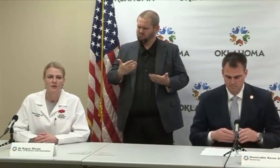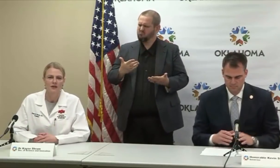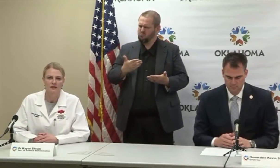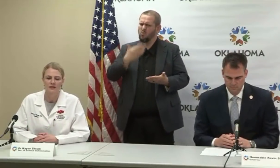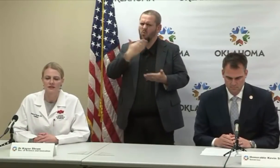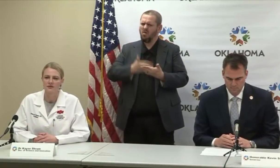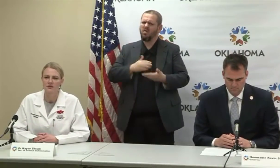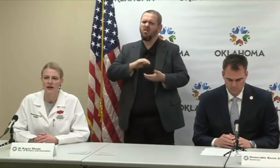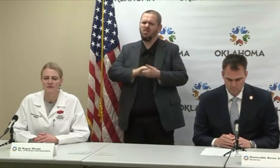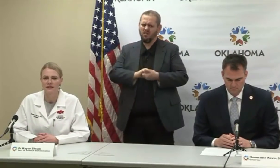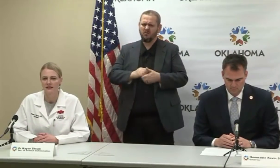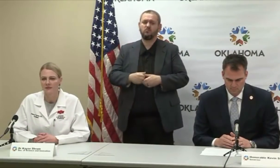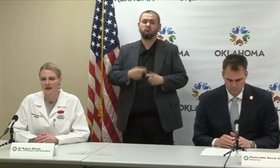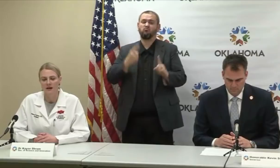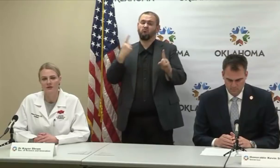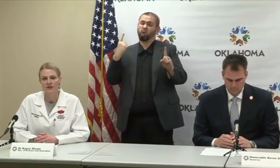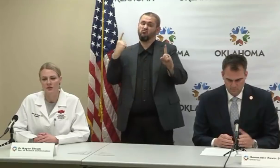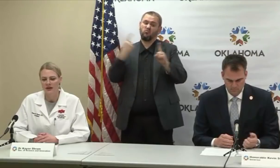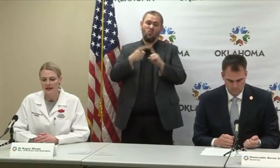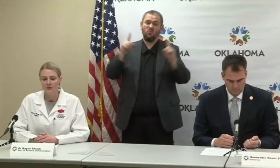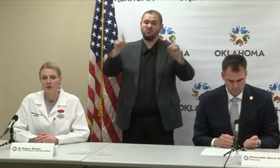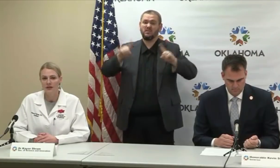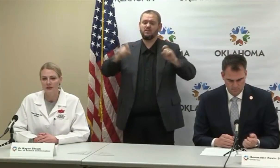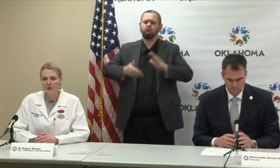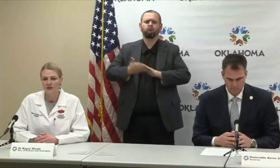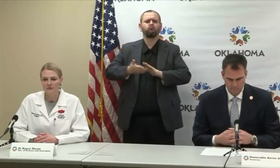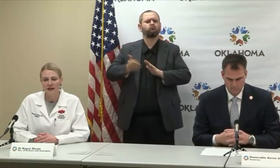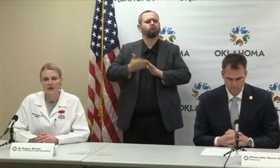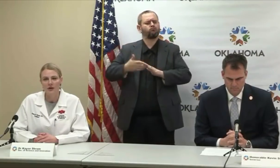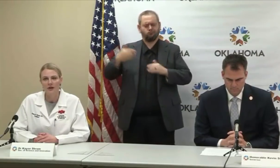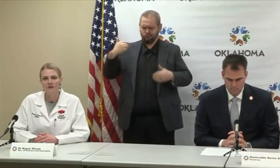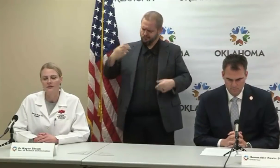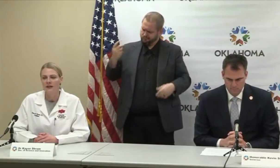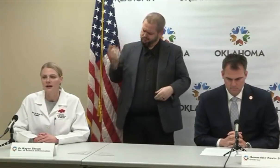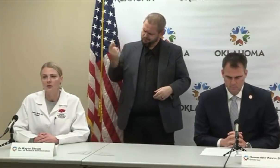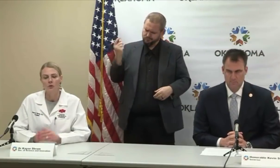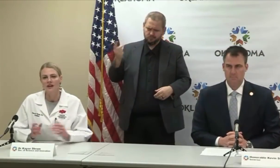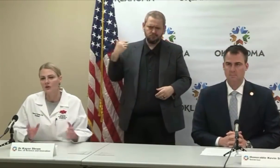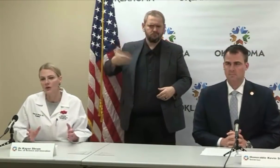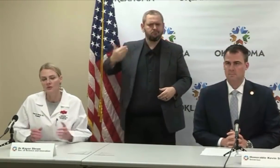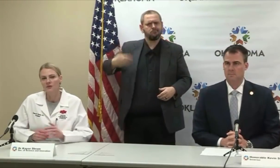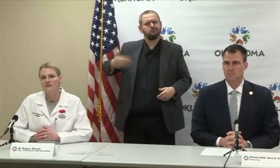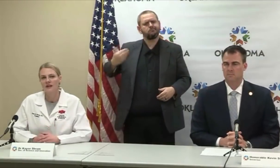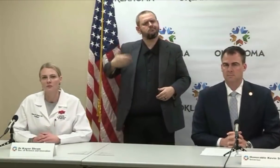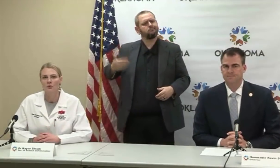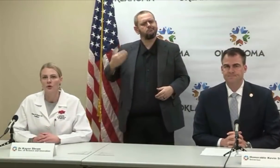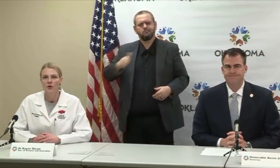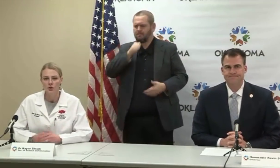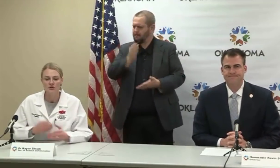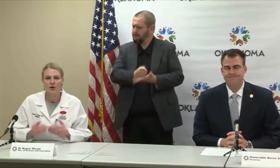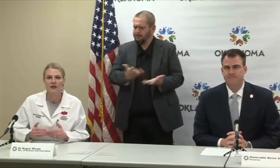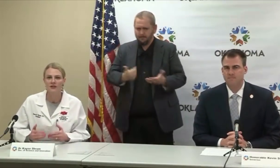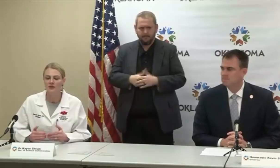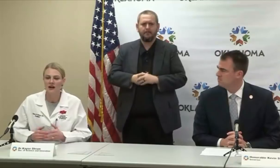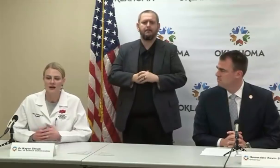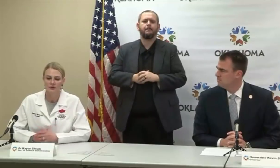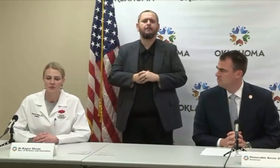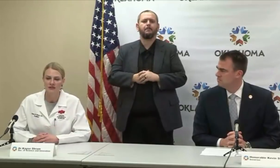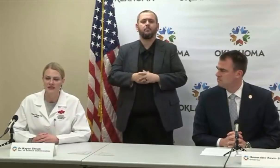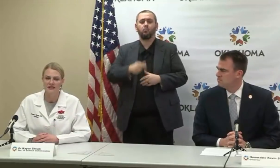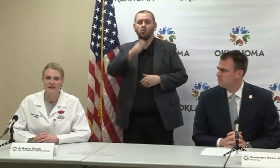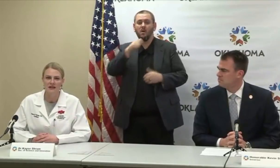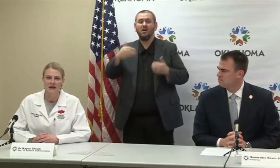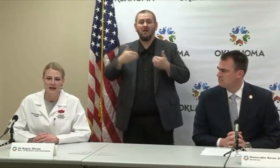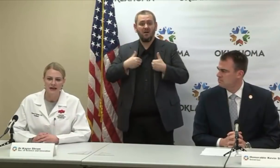process those labs and get them out. So it really was a matter of what equipment was available, who was already doing high